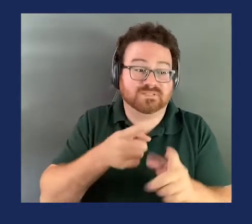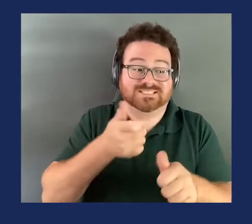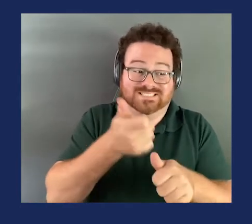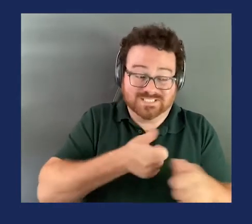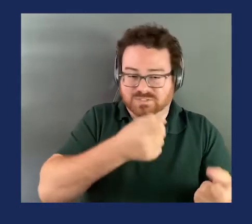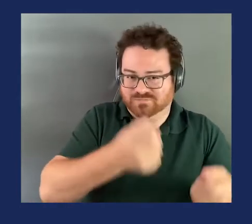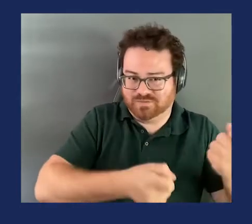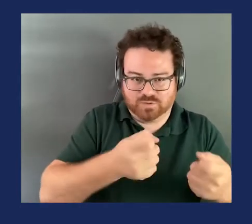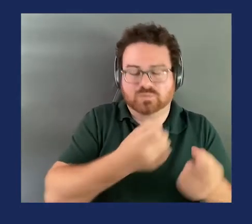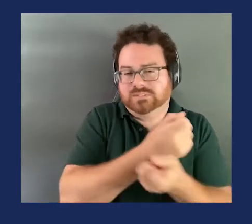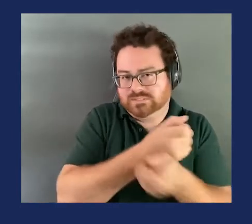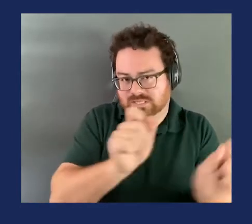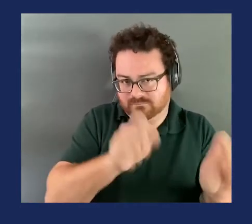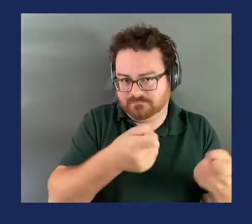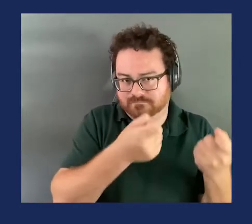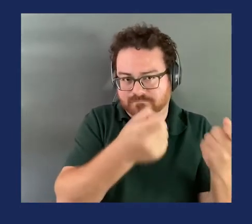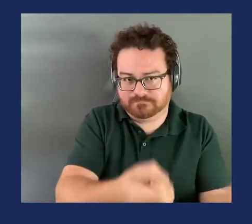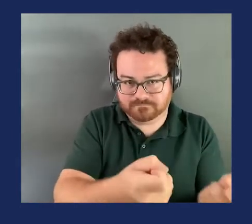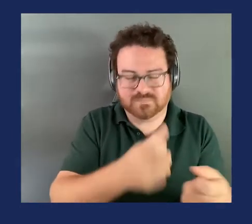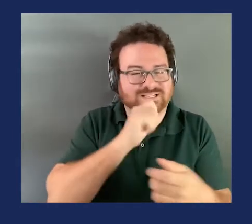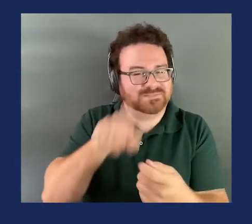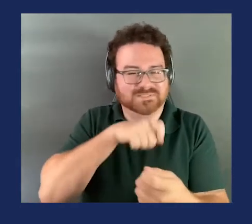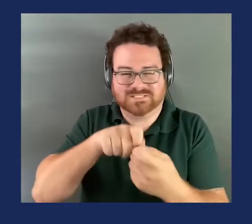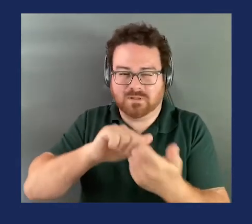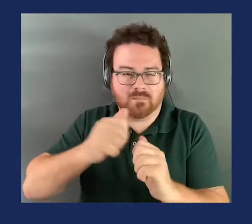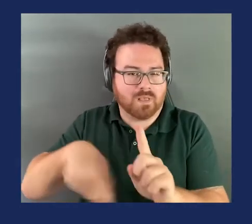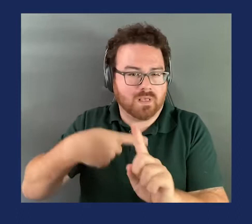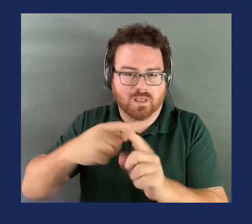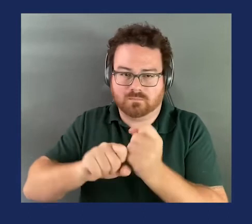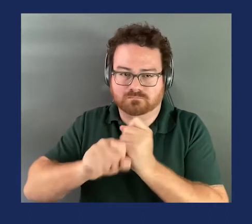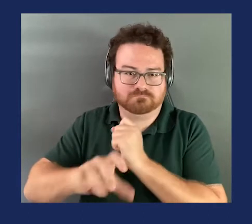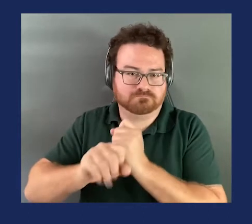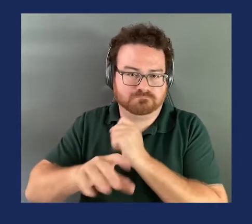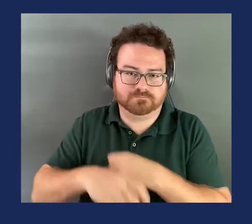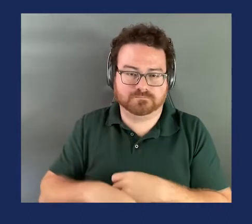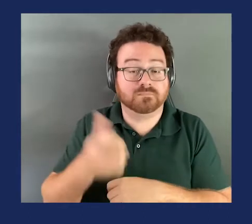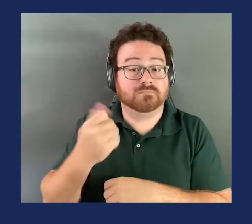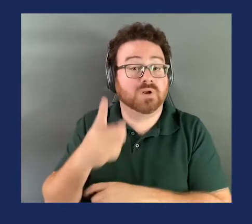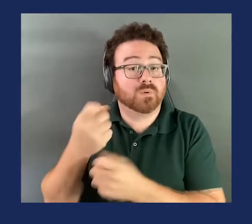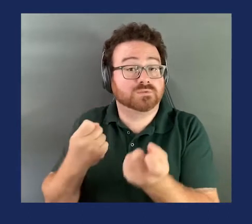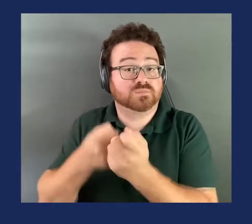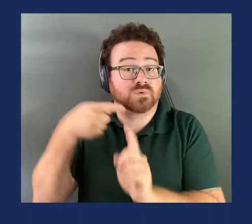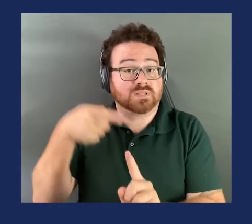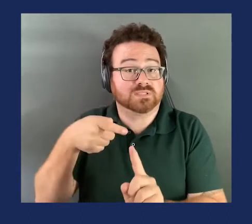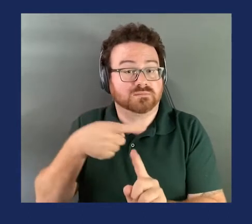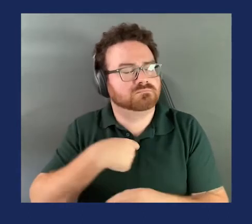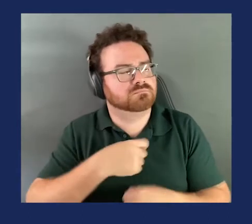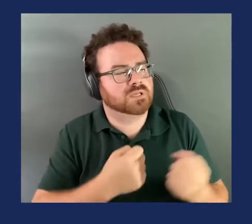simply on how the vehicles are being marketed. Is there a second to this amendment? Second.